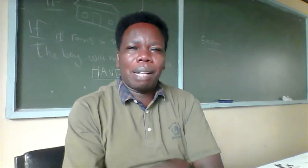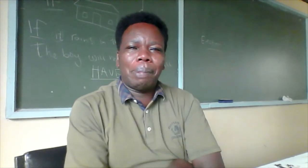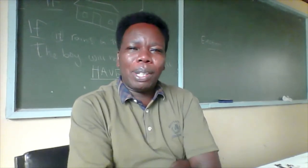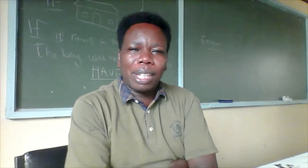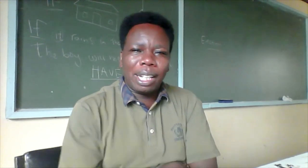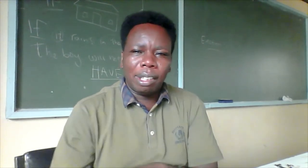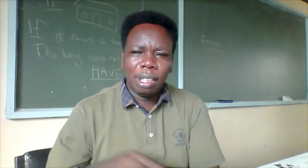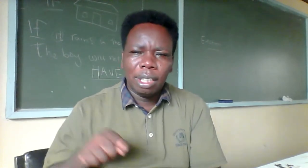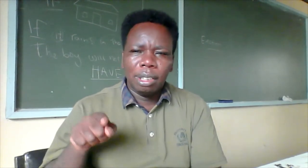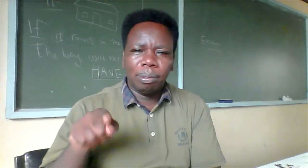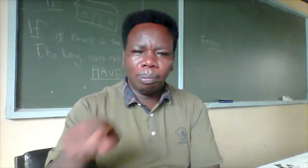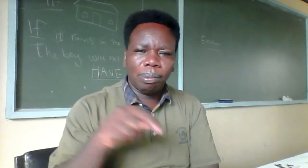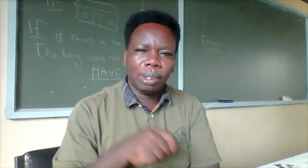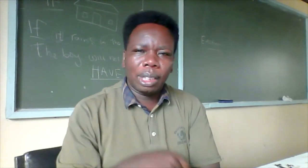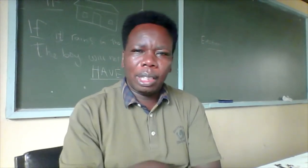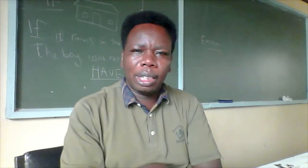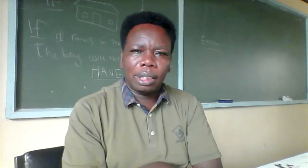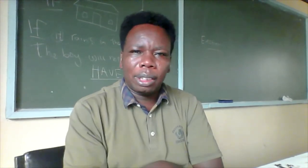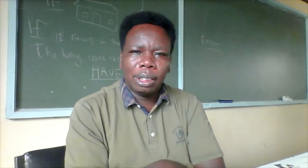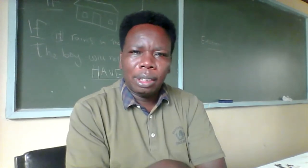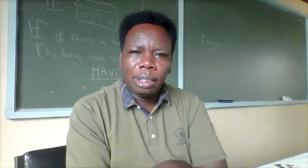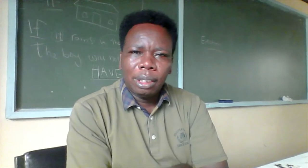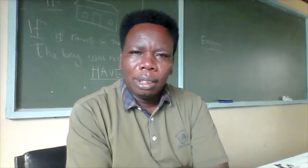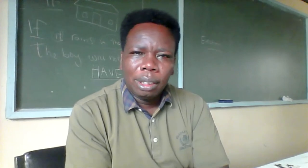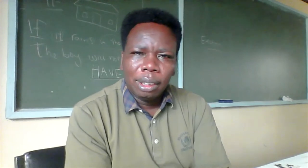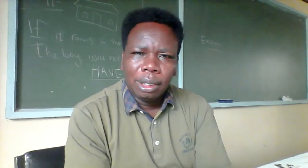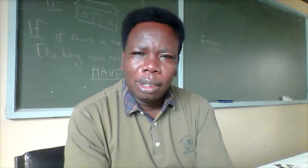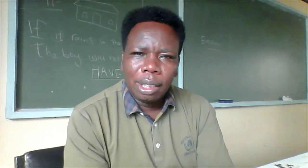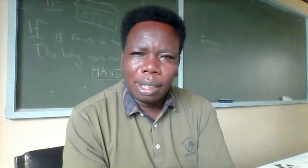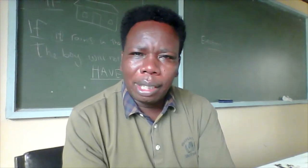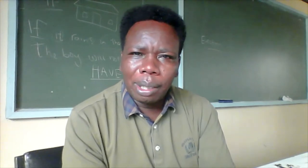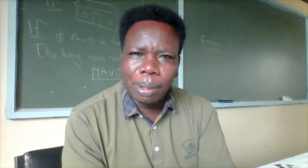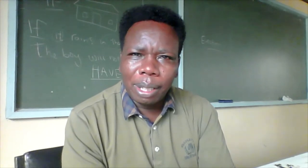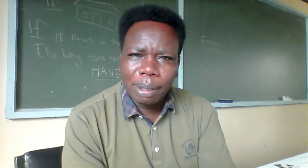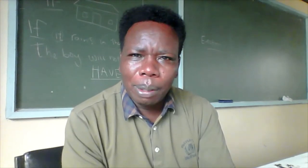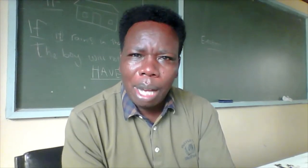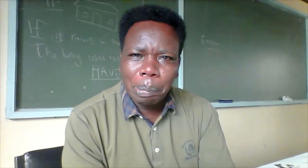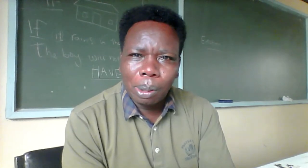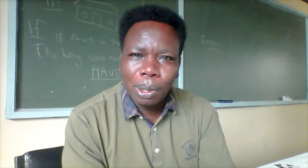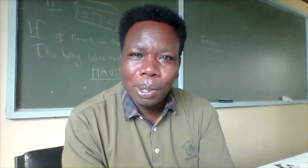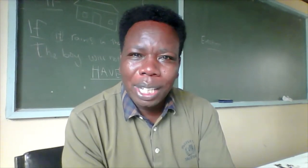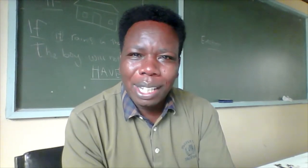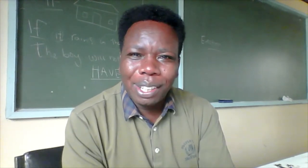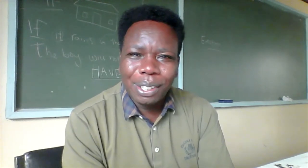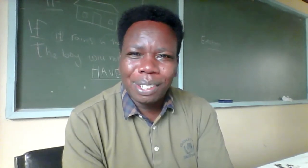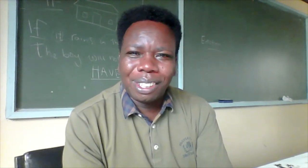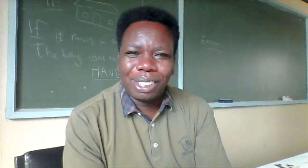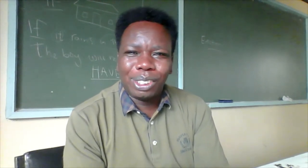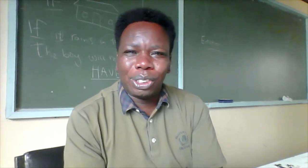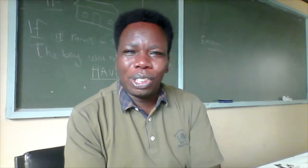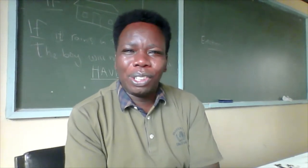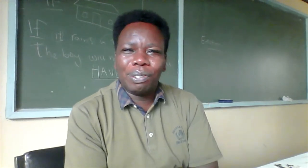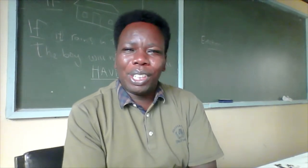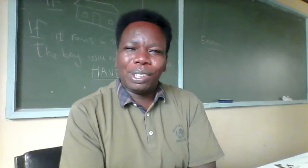click it then whenever we upload a new tutorial video